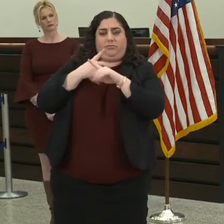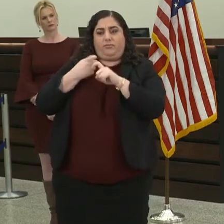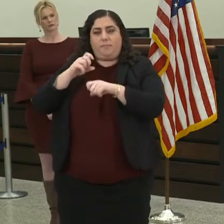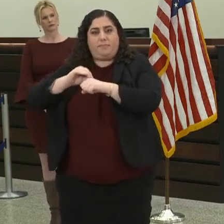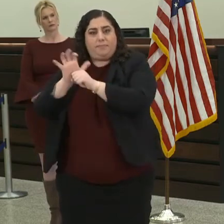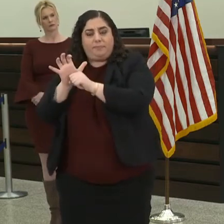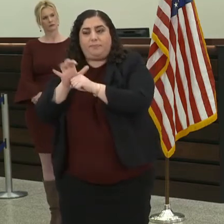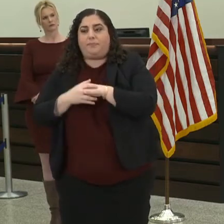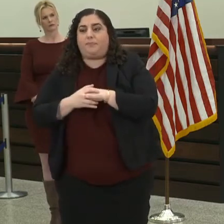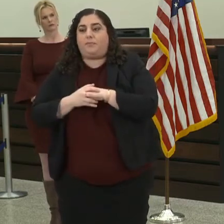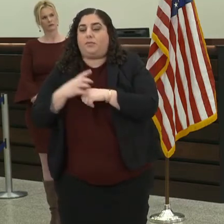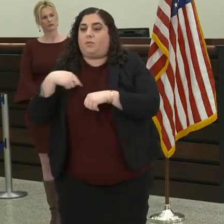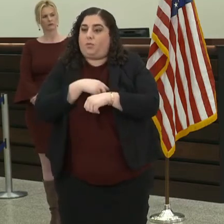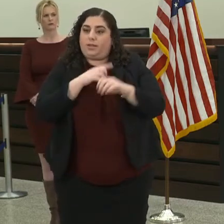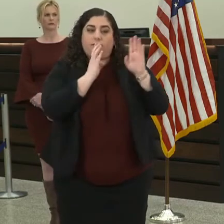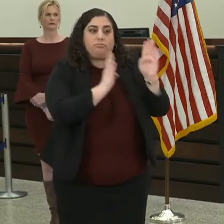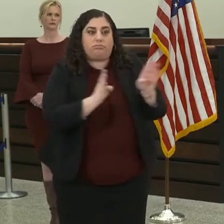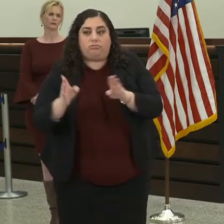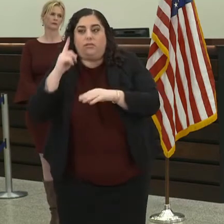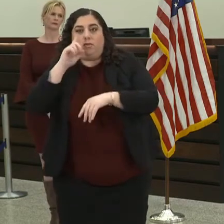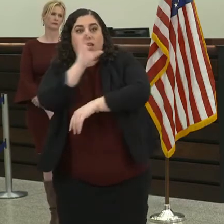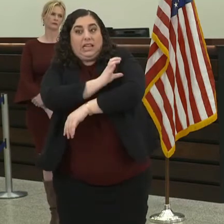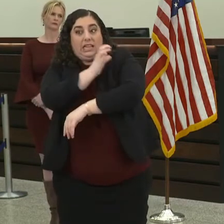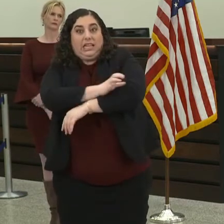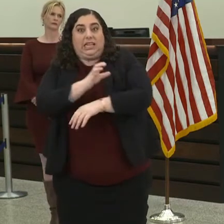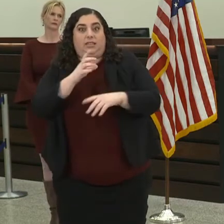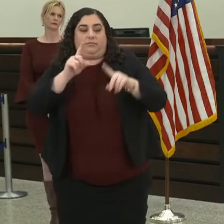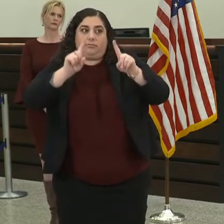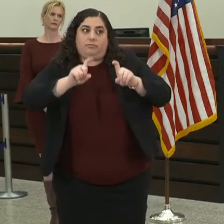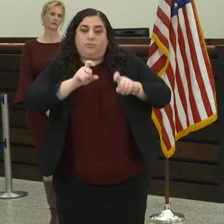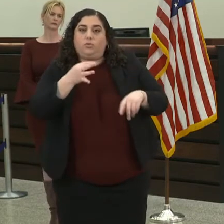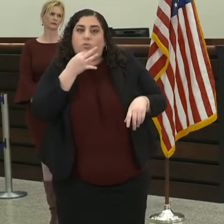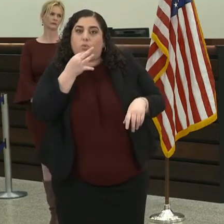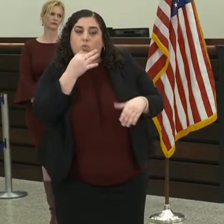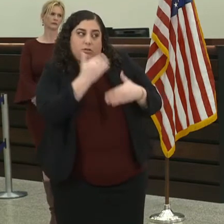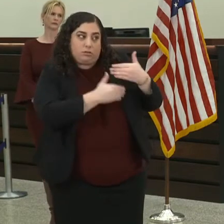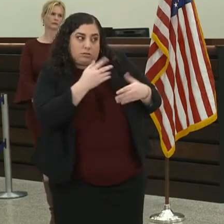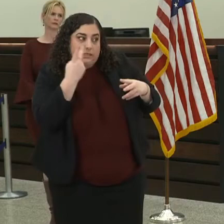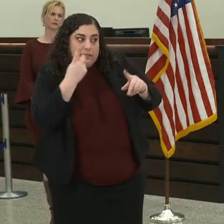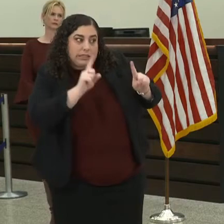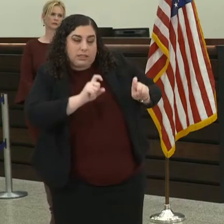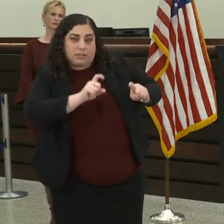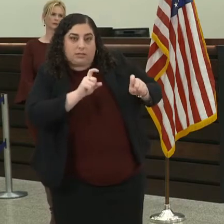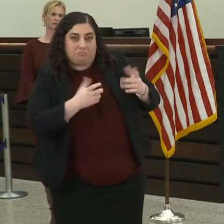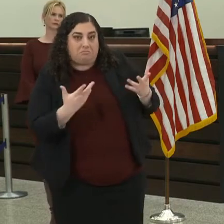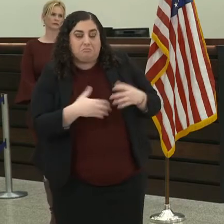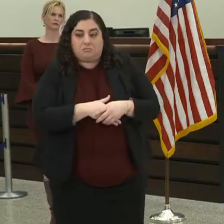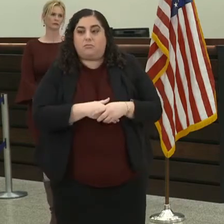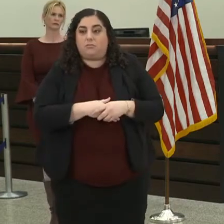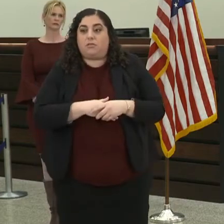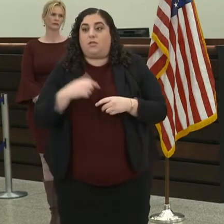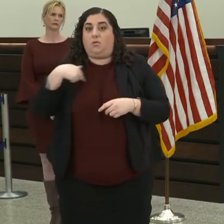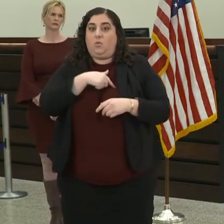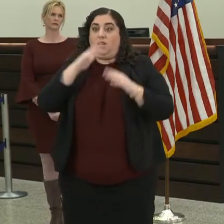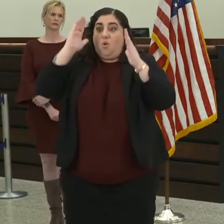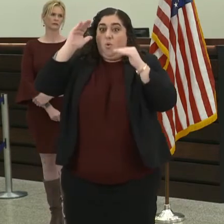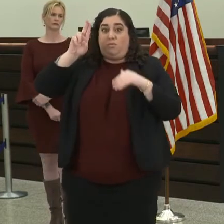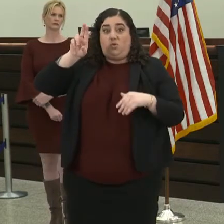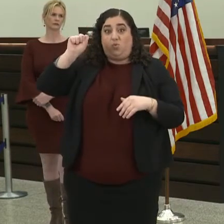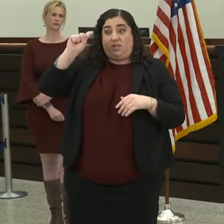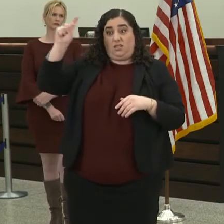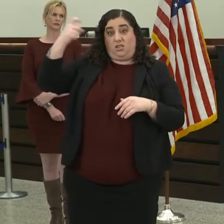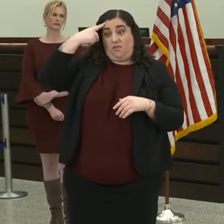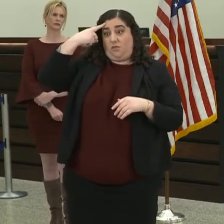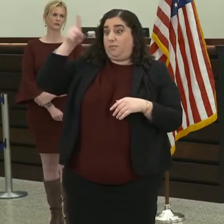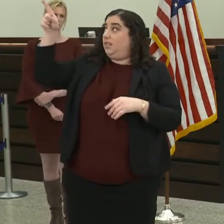We're also in the process of, we're hoping to be able to procure funding from the U.S. government so that